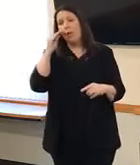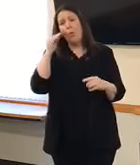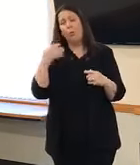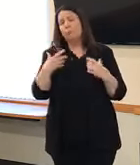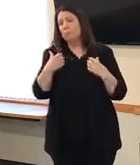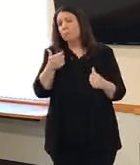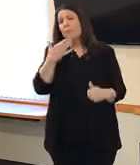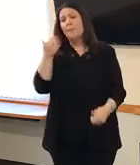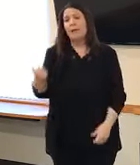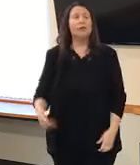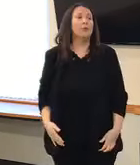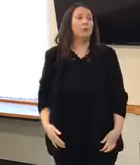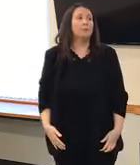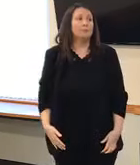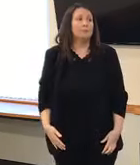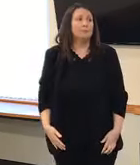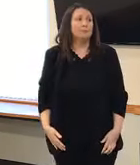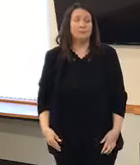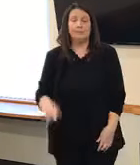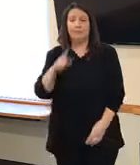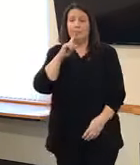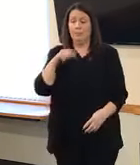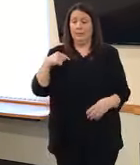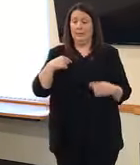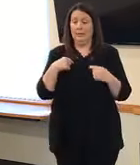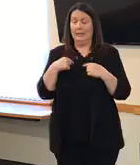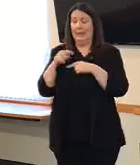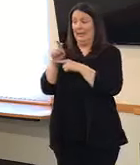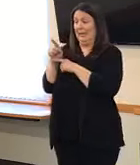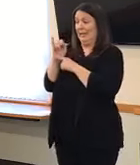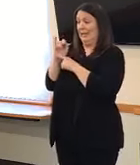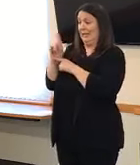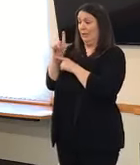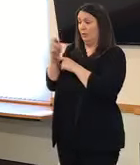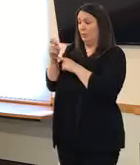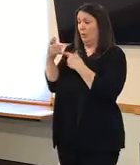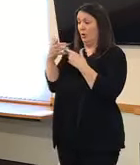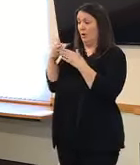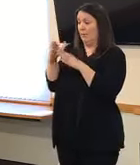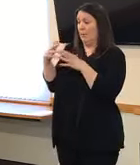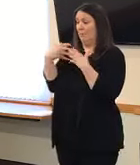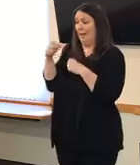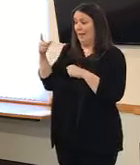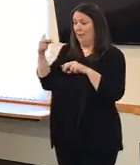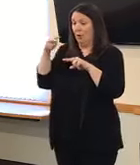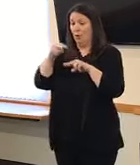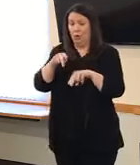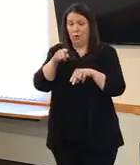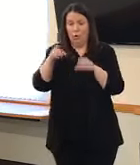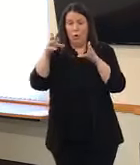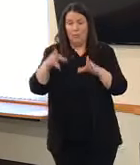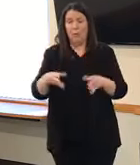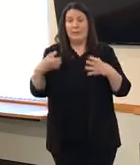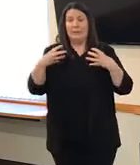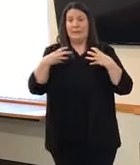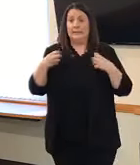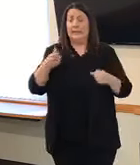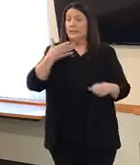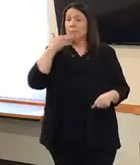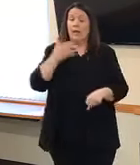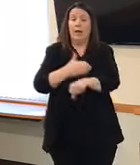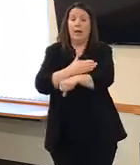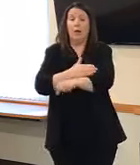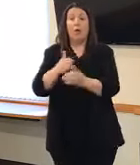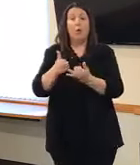So there's two ways that Illinois Department of Public Health is looking to when someone is considered recovered. One is